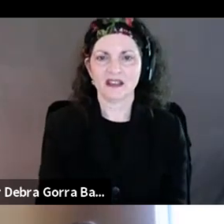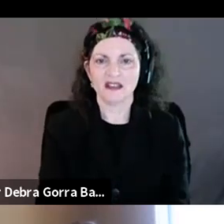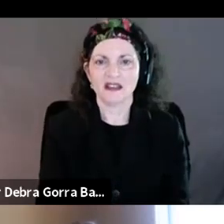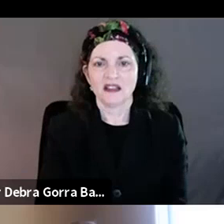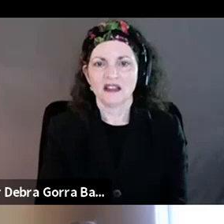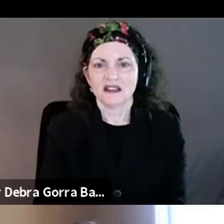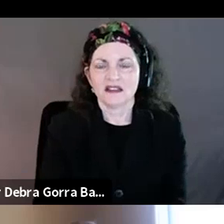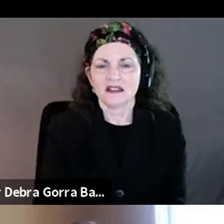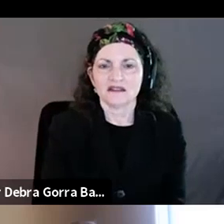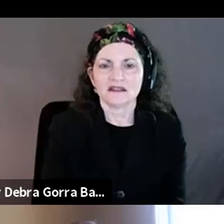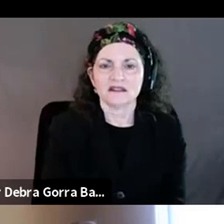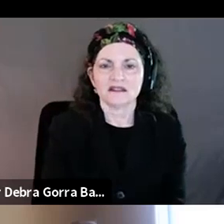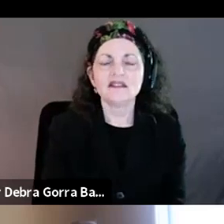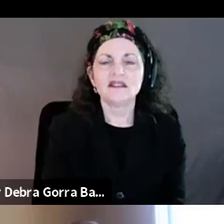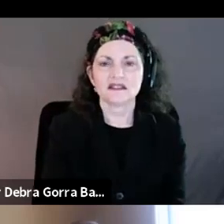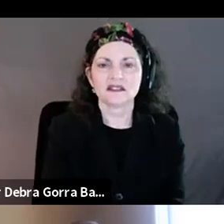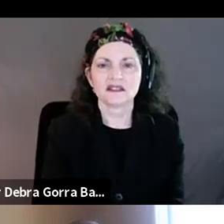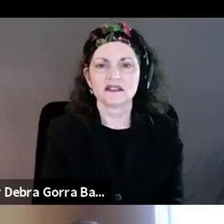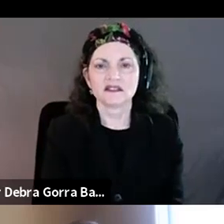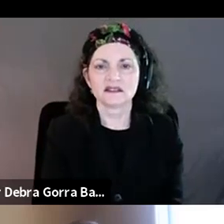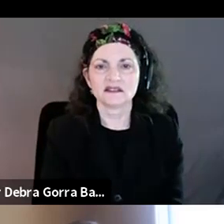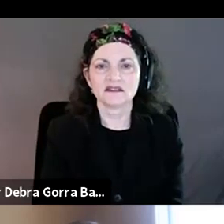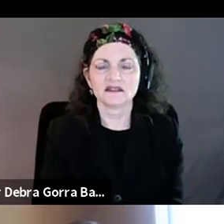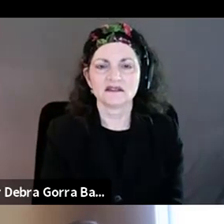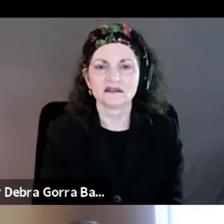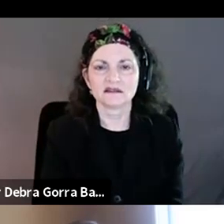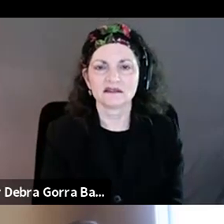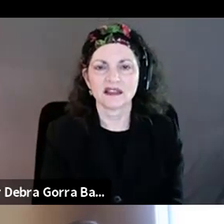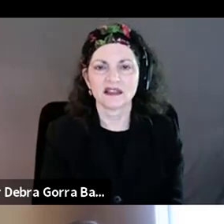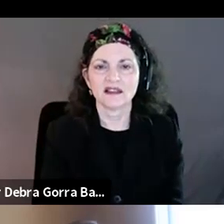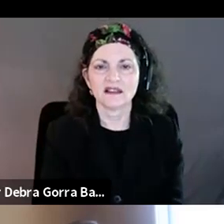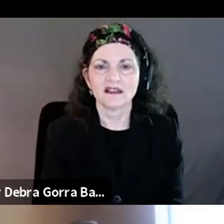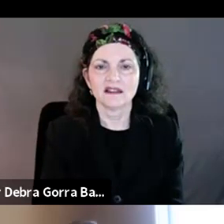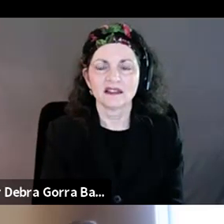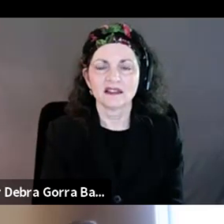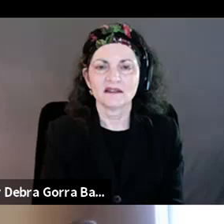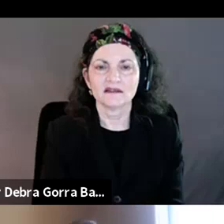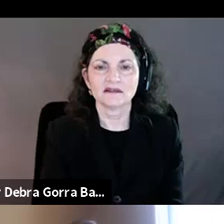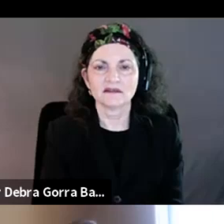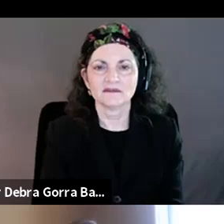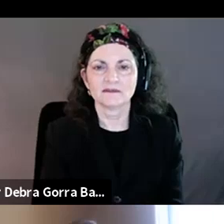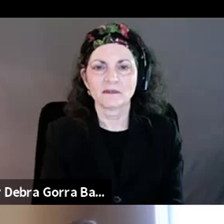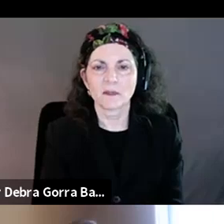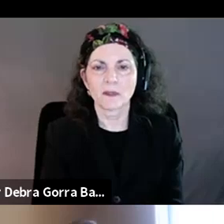My involvement with this disability community, it's been ongoing.